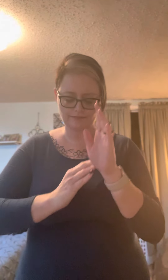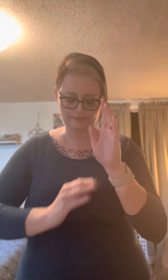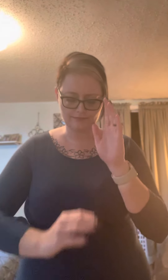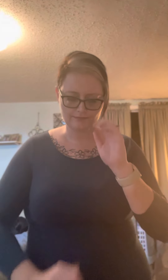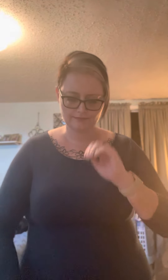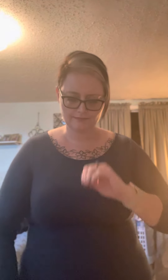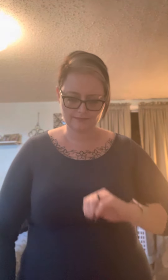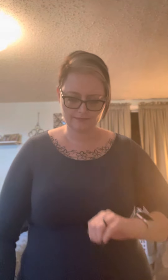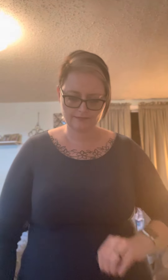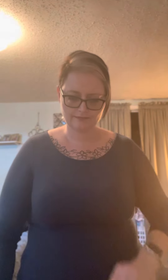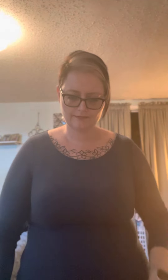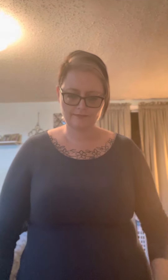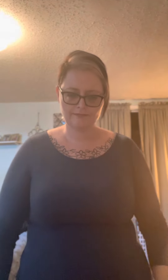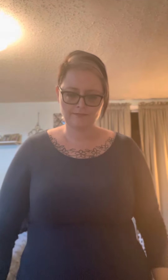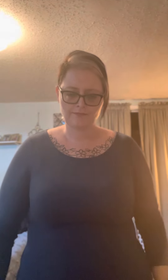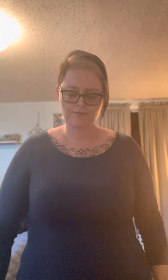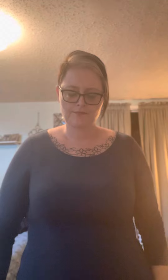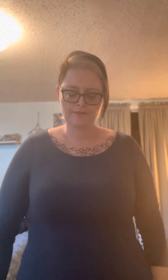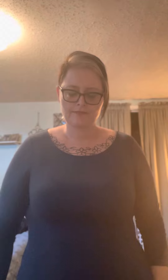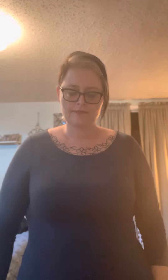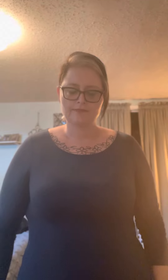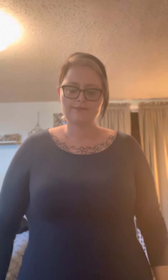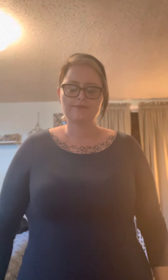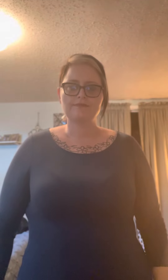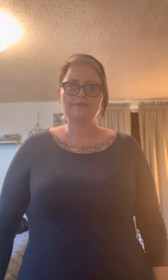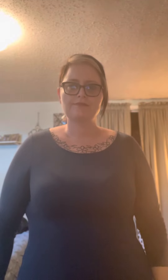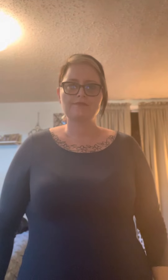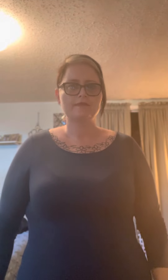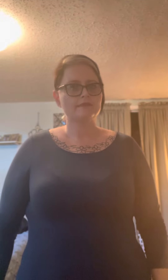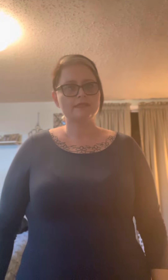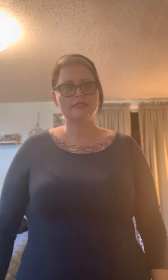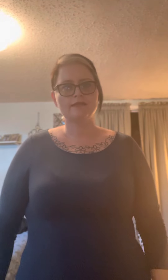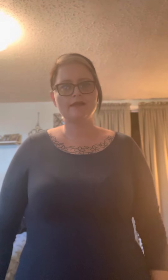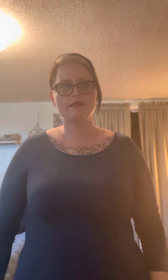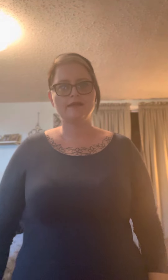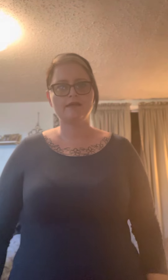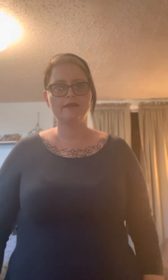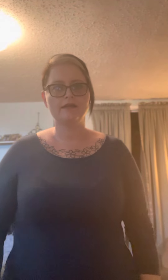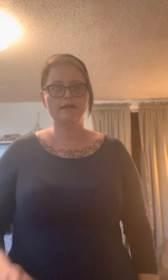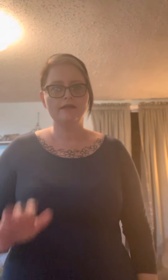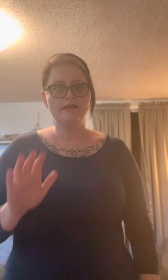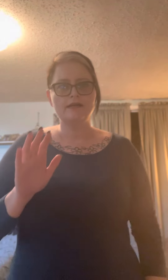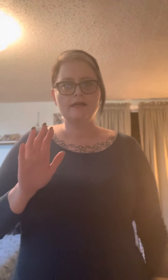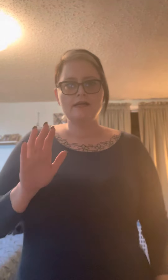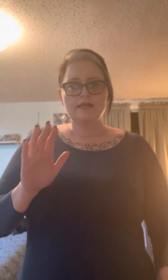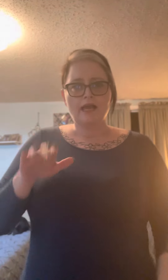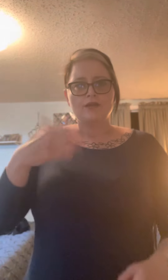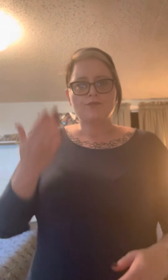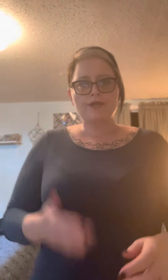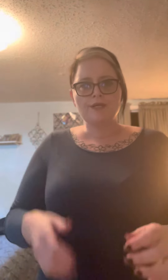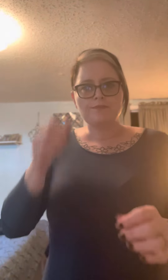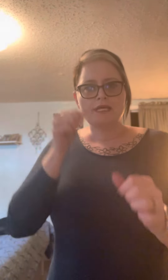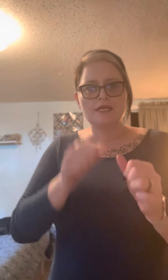remember